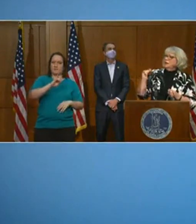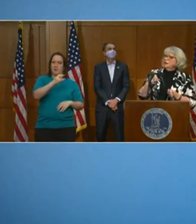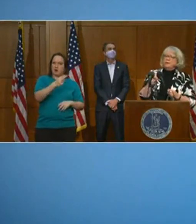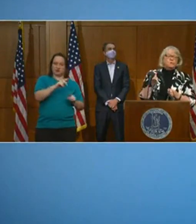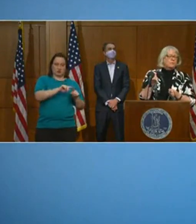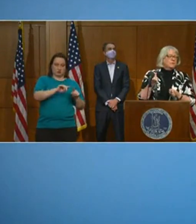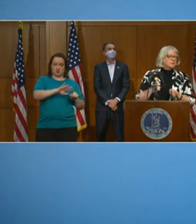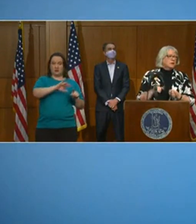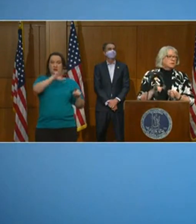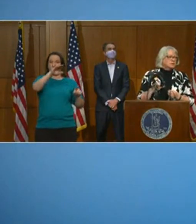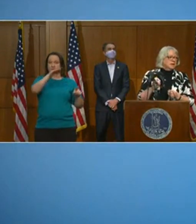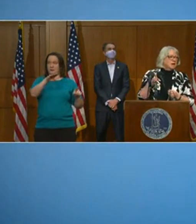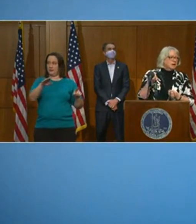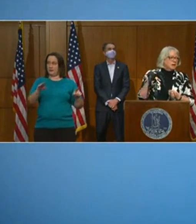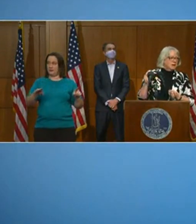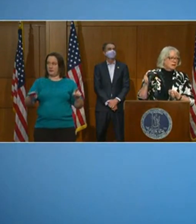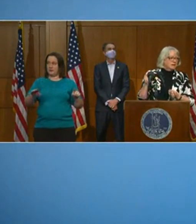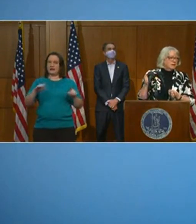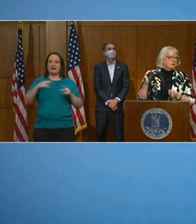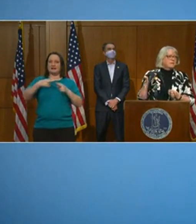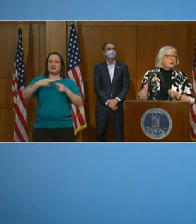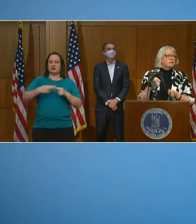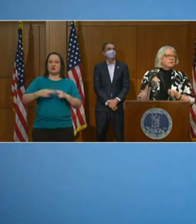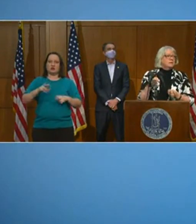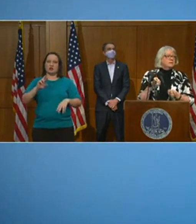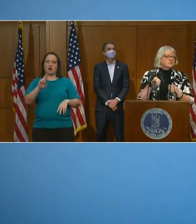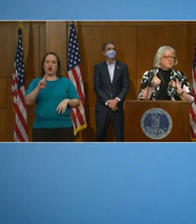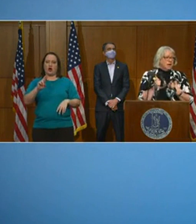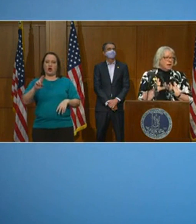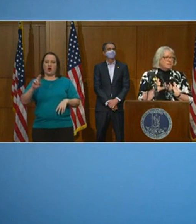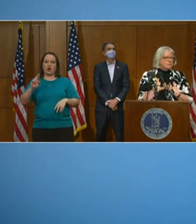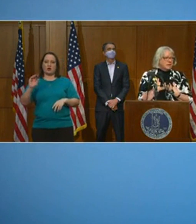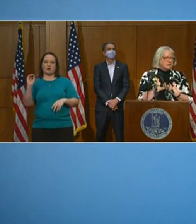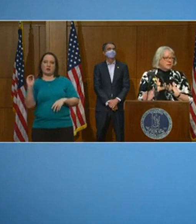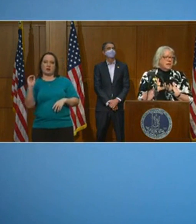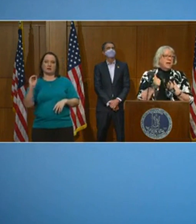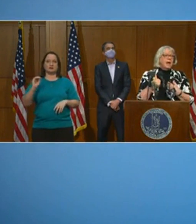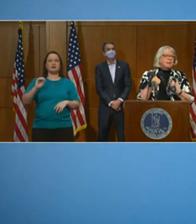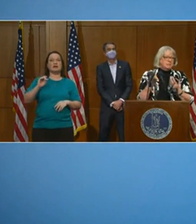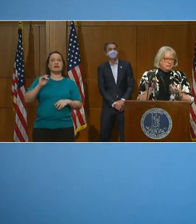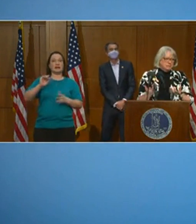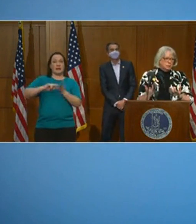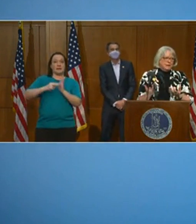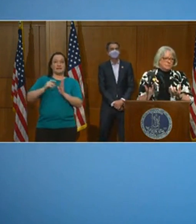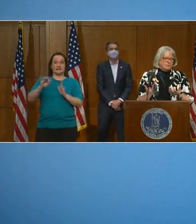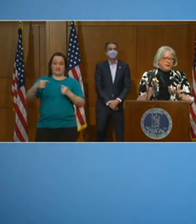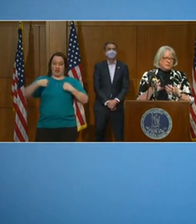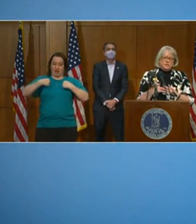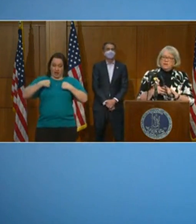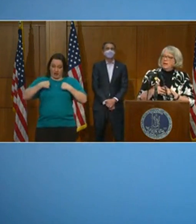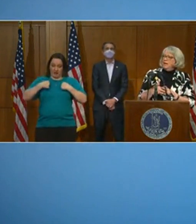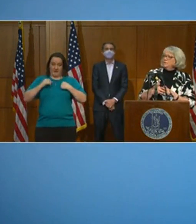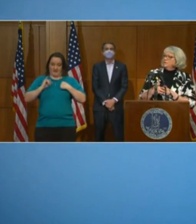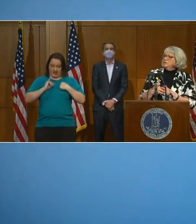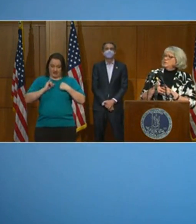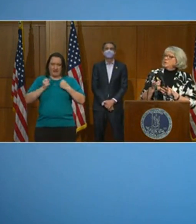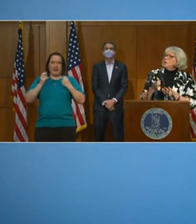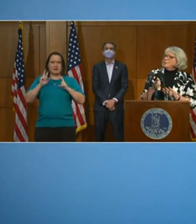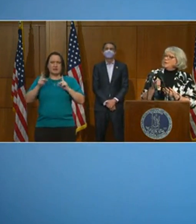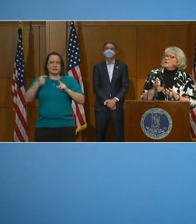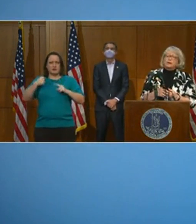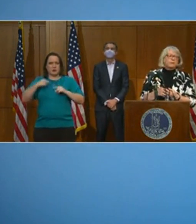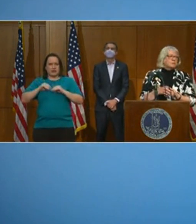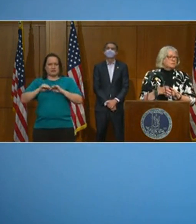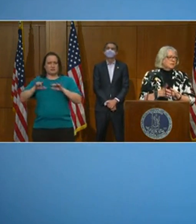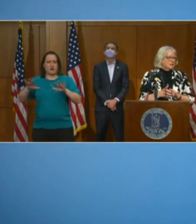down. Another word that's called is the R-naught. And what that really means is if I'm infected, how many people do I infect? And so you